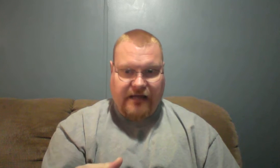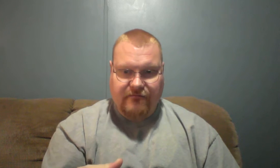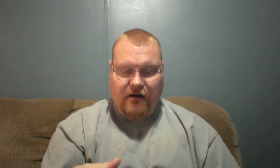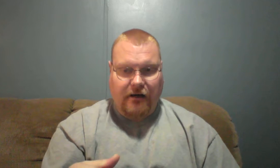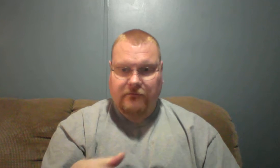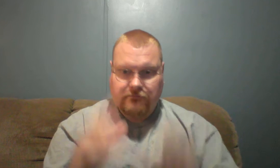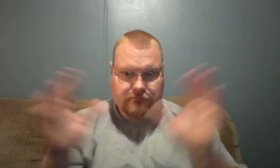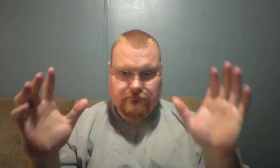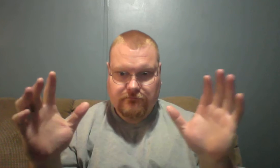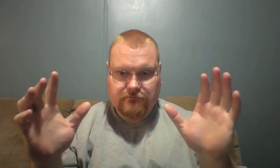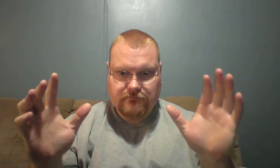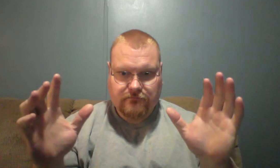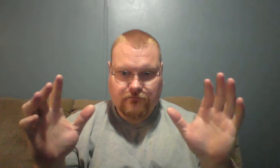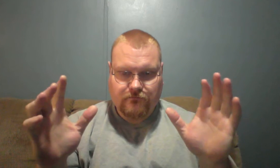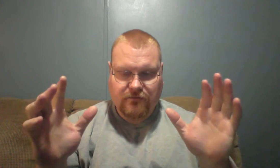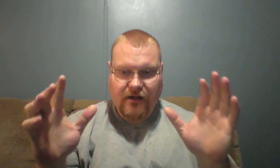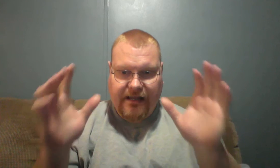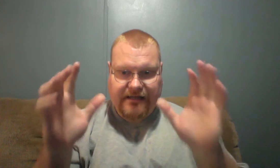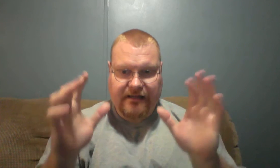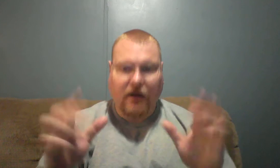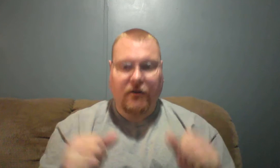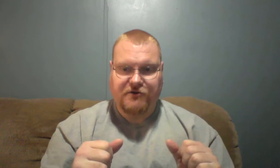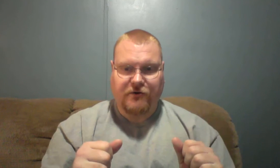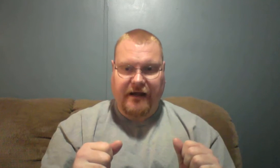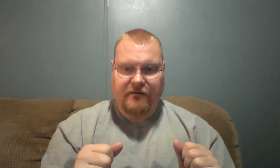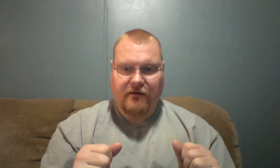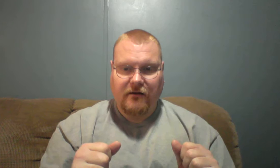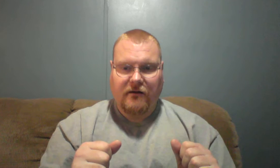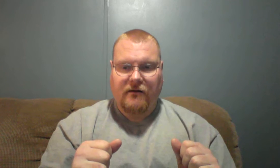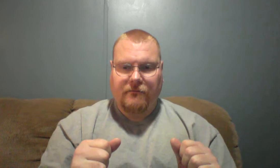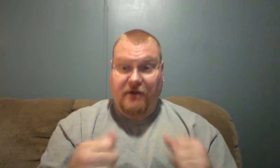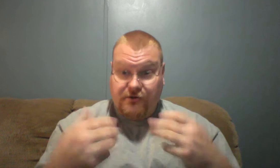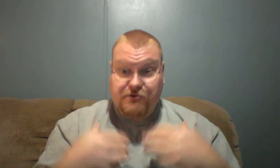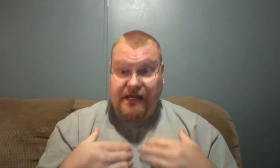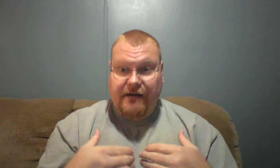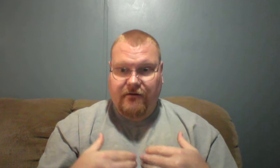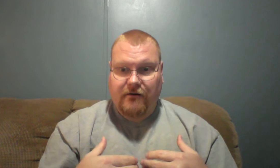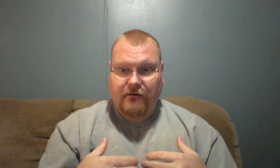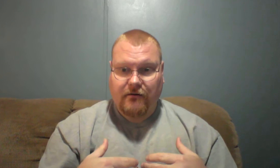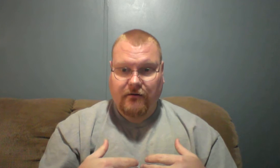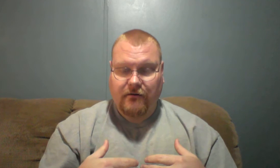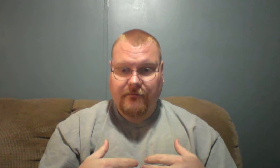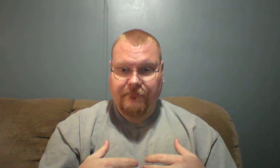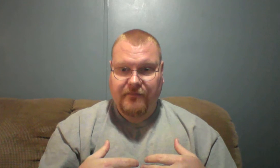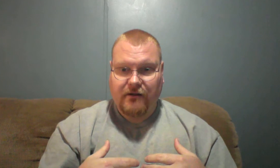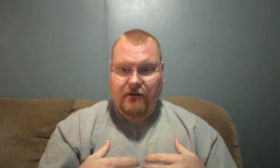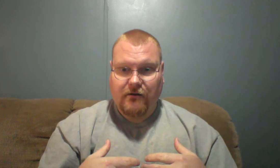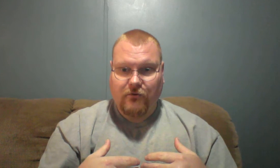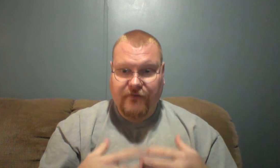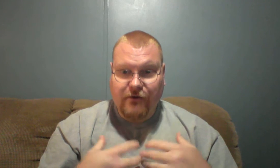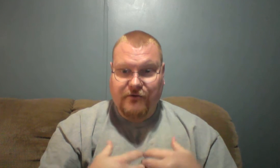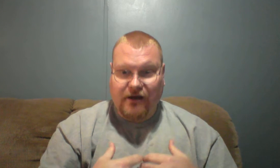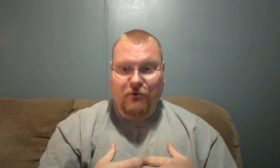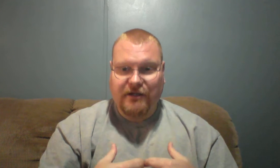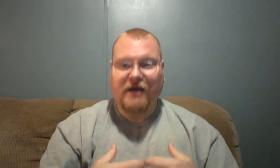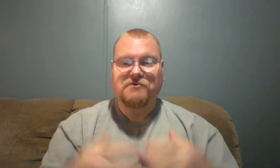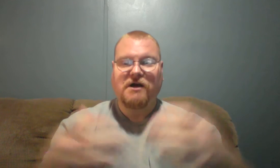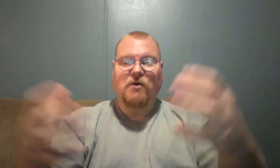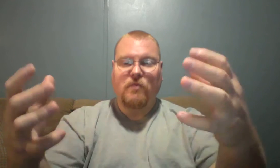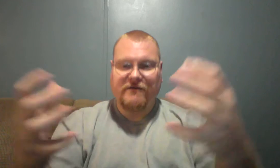of God. He didn't call us to wrath. Because we're saved. We're filled with the Holy Ghost. We've